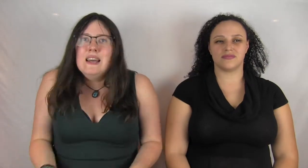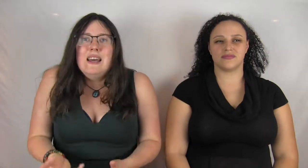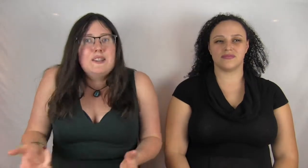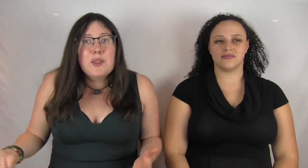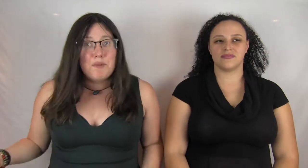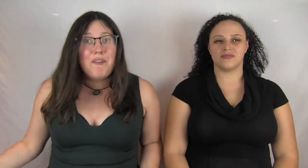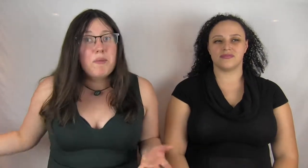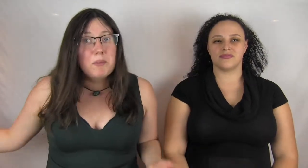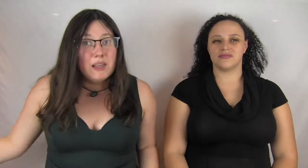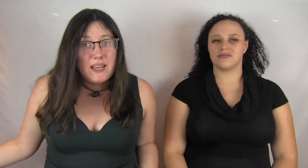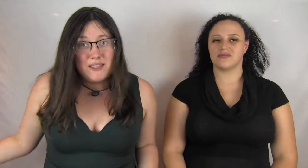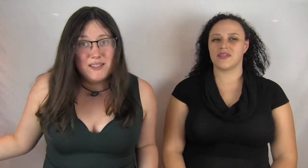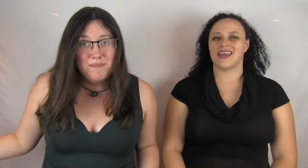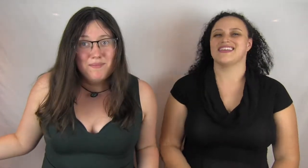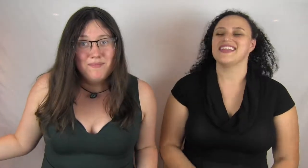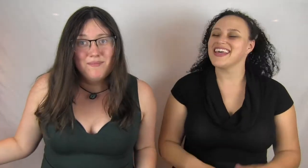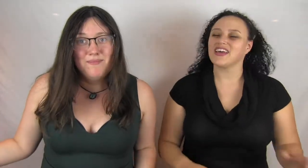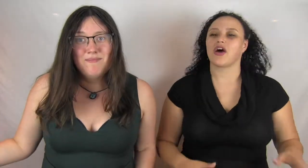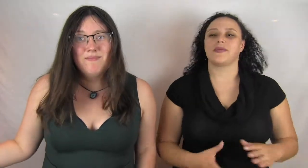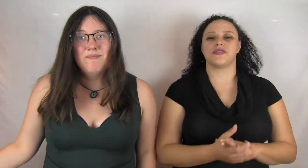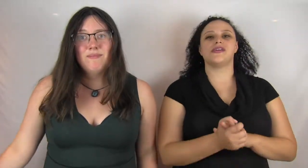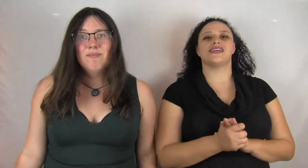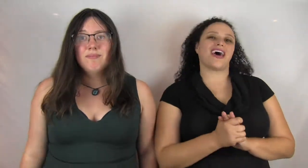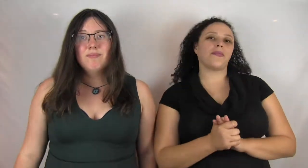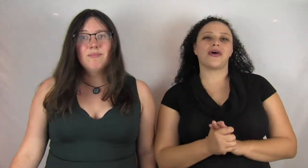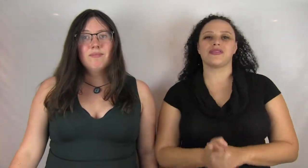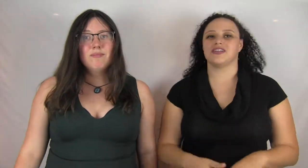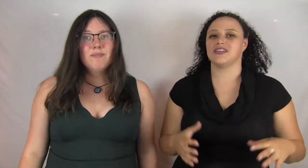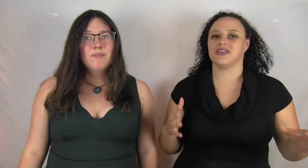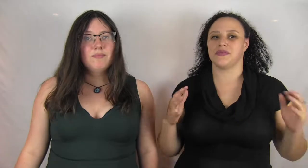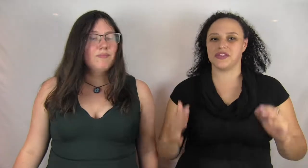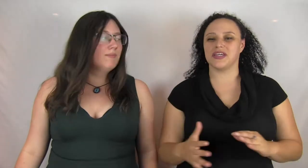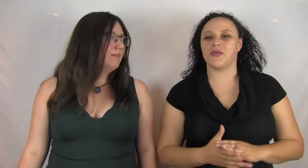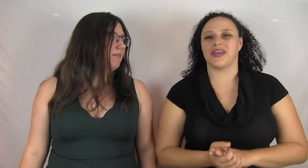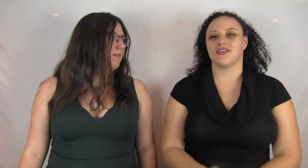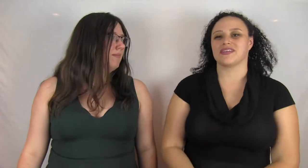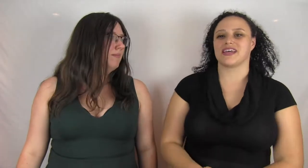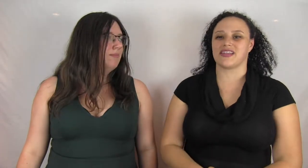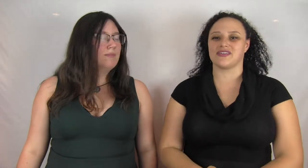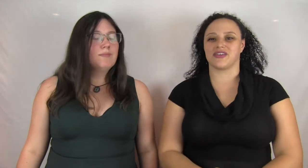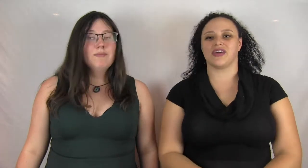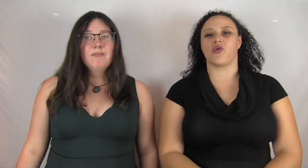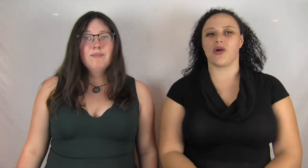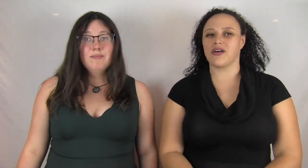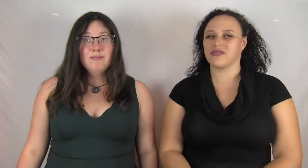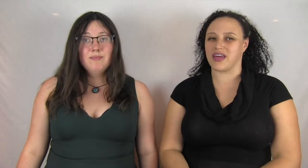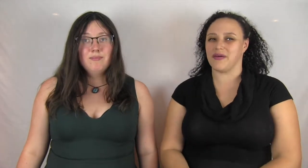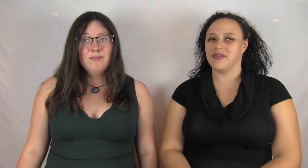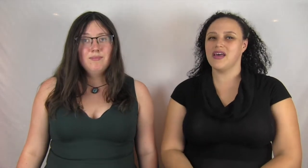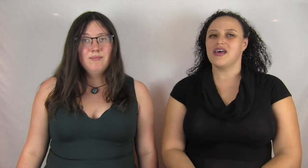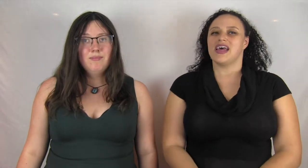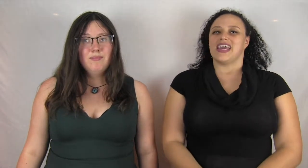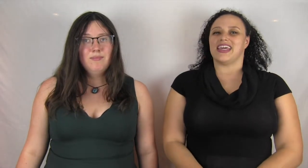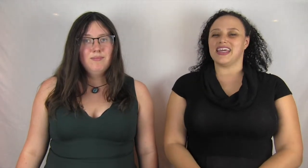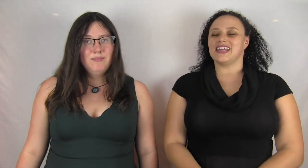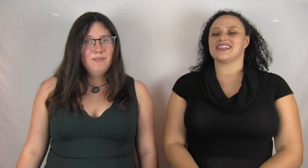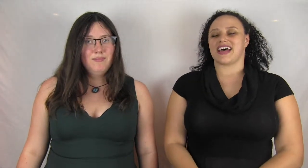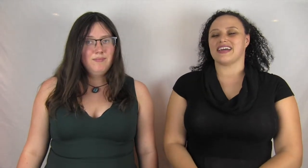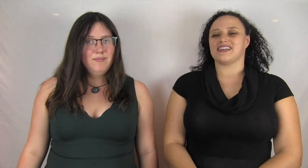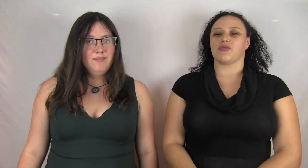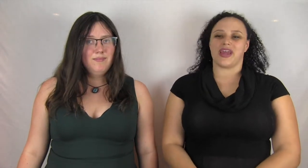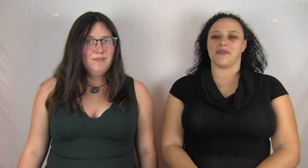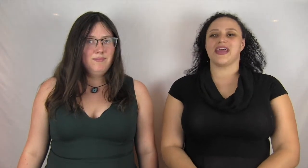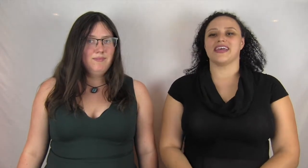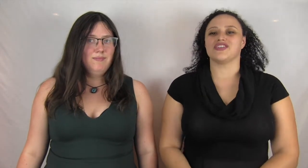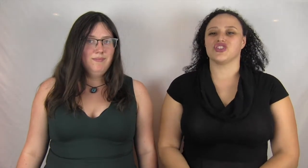class, is on the run from the police. Seeing an opportunity to help out the GCPD when it looks like things are going to go wrong for them, he